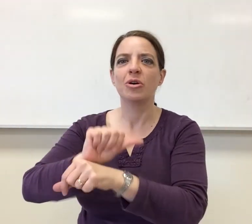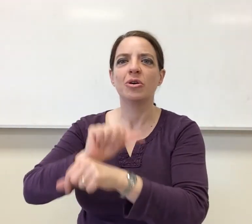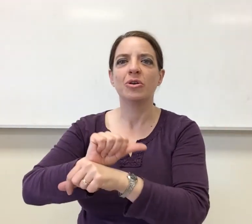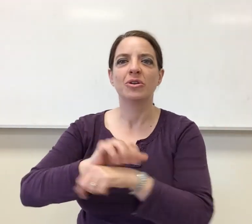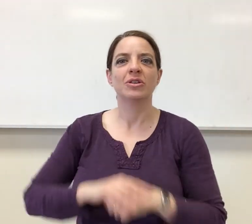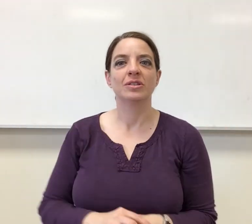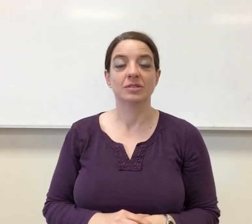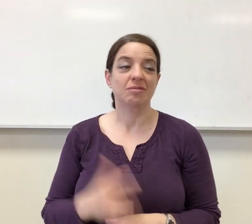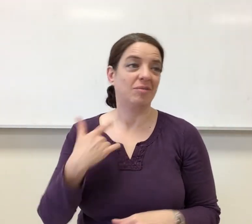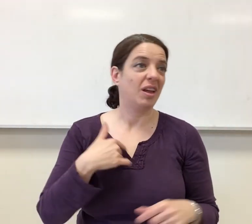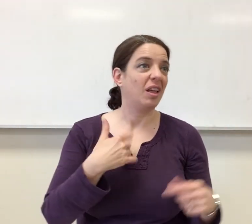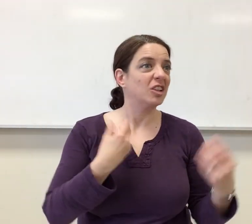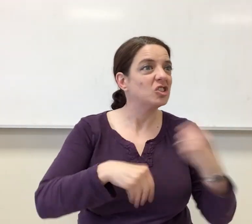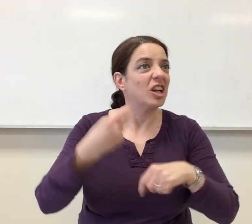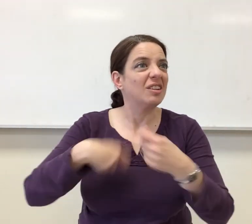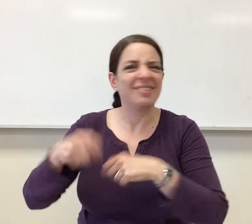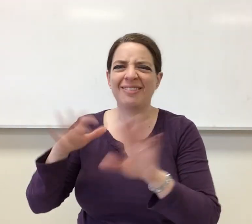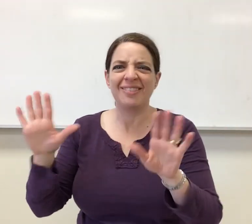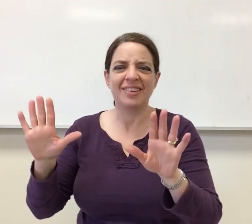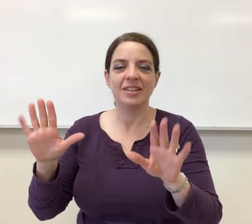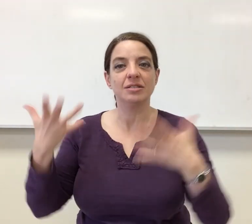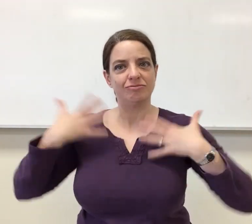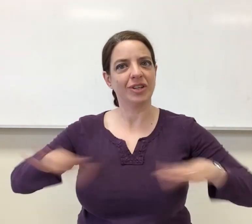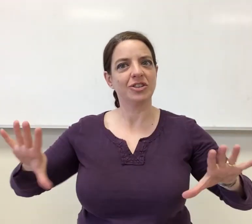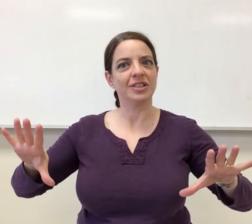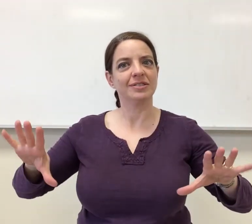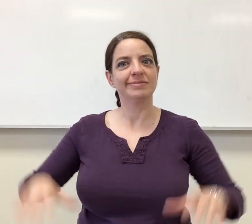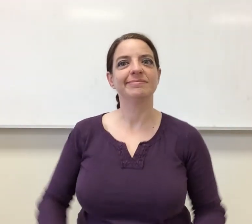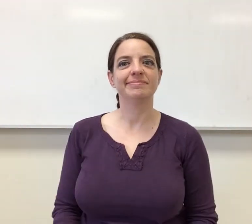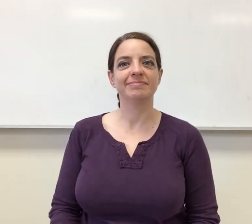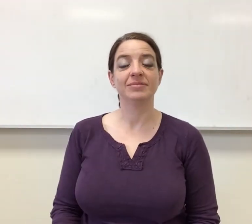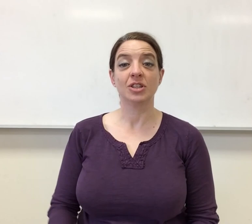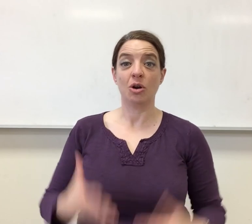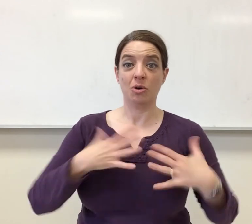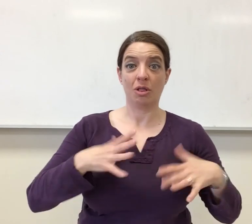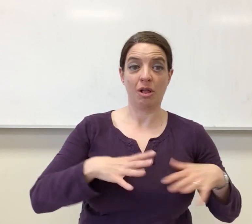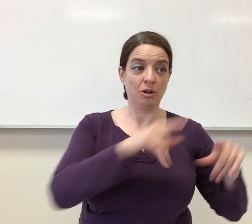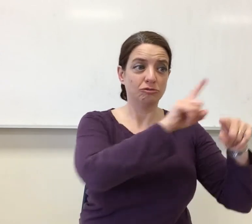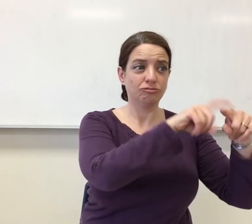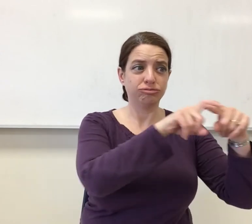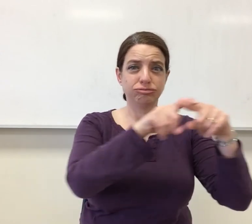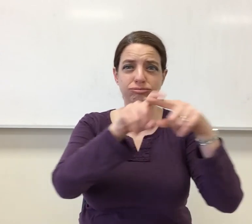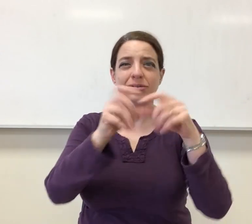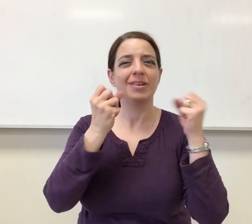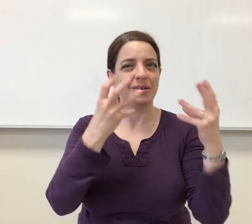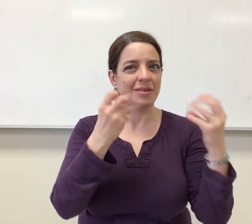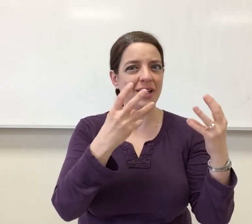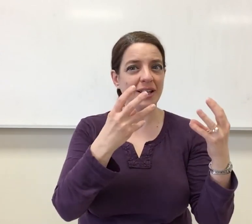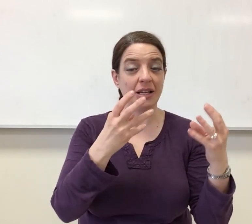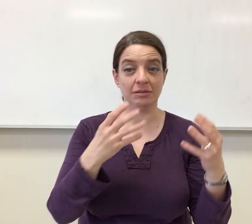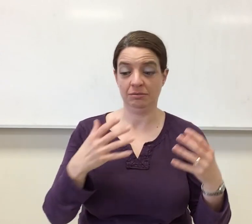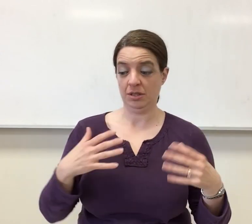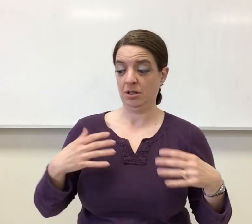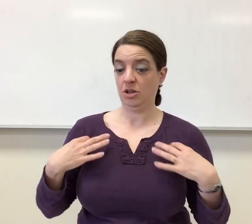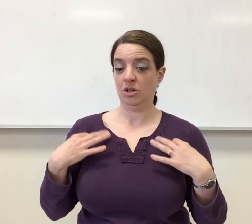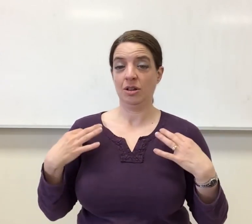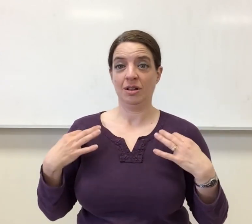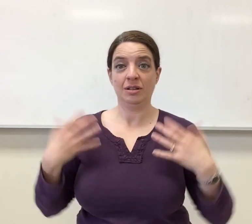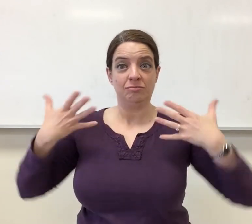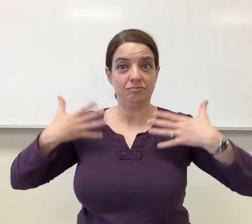shirt and I went to work. So I didn't change clothes a bunch of times. I just got dressed. So clothes is repeated movement because I have a lot of